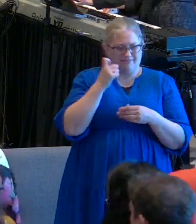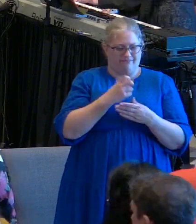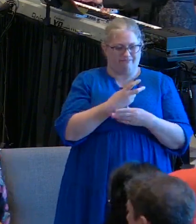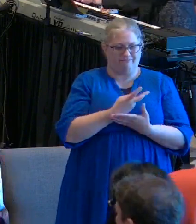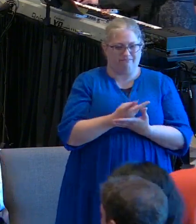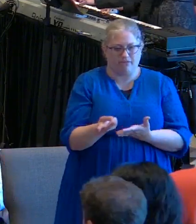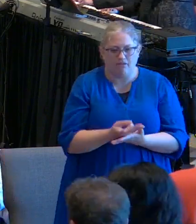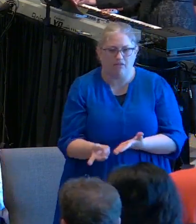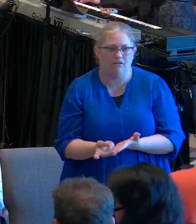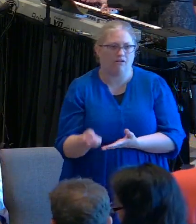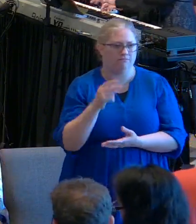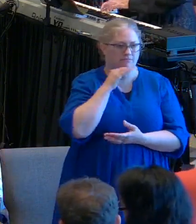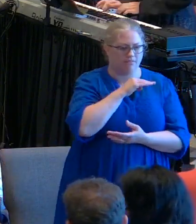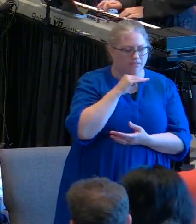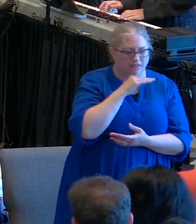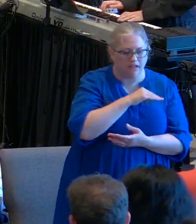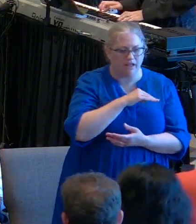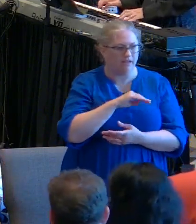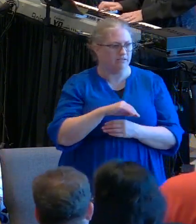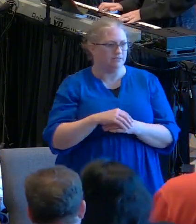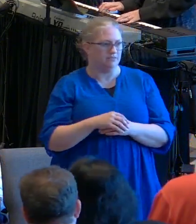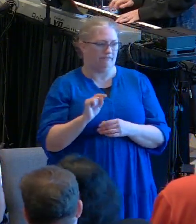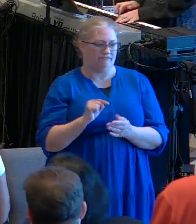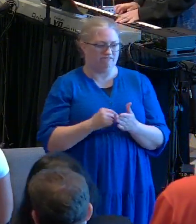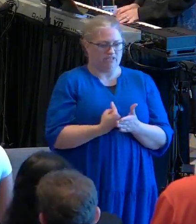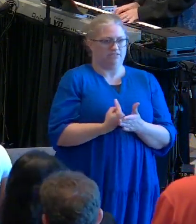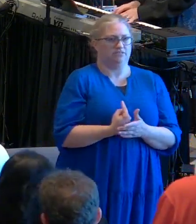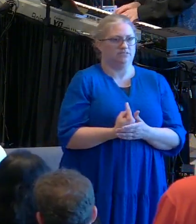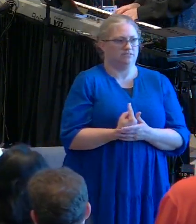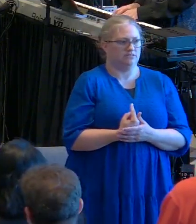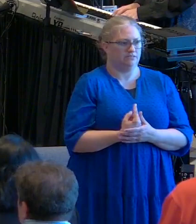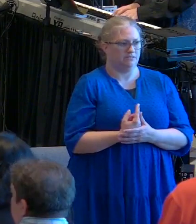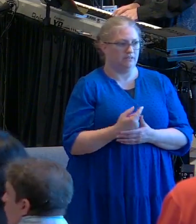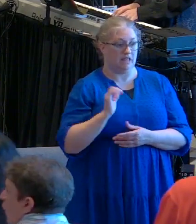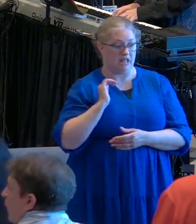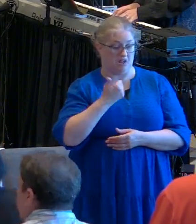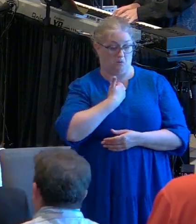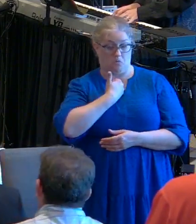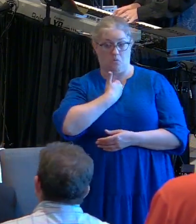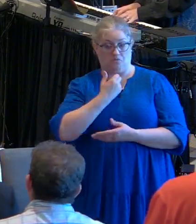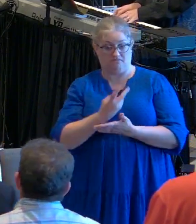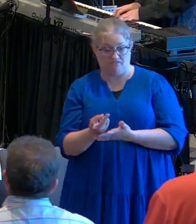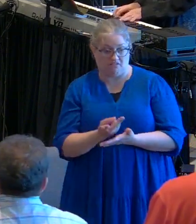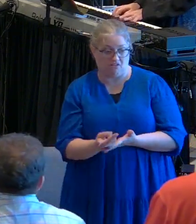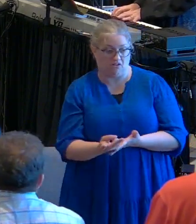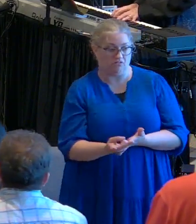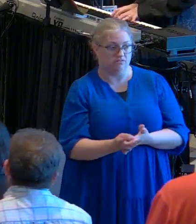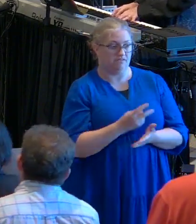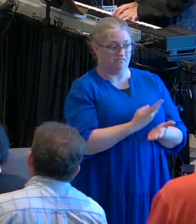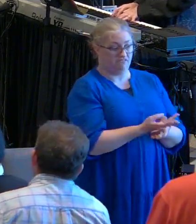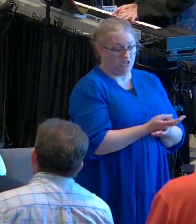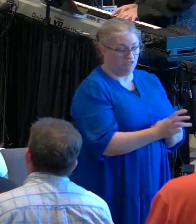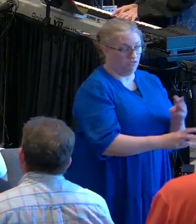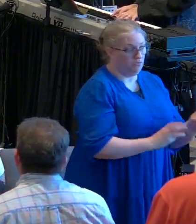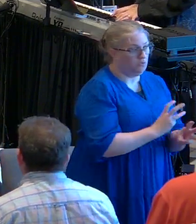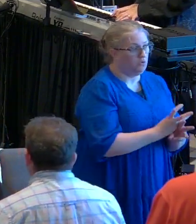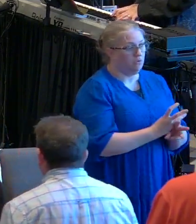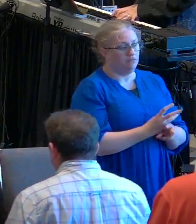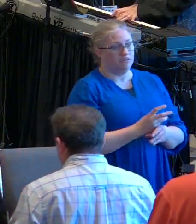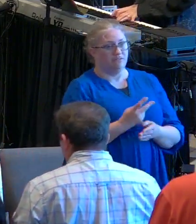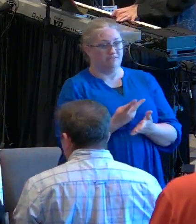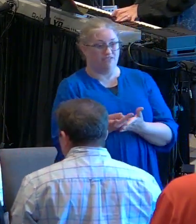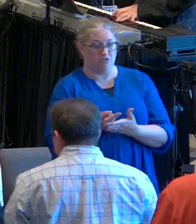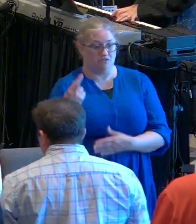by the corruption, by the offenses, by our own failures, by this world, by philosophy, by